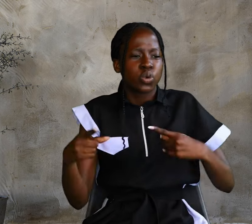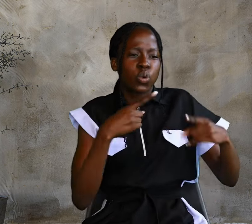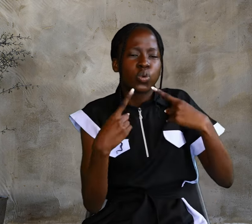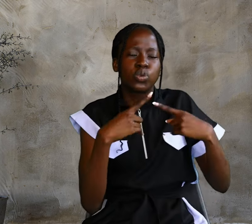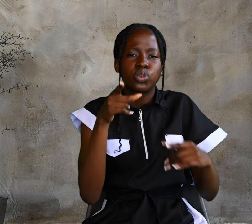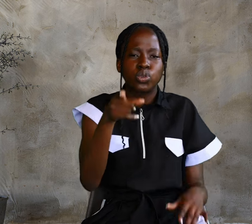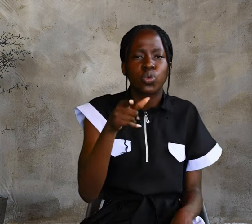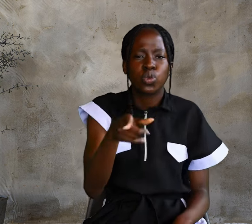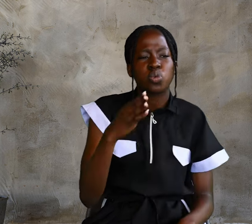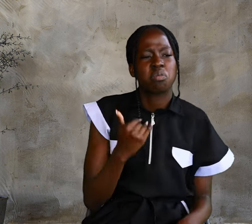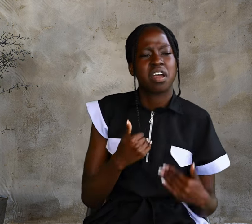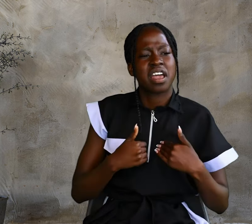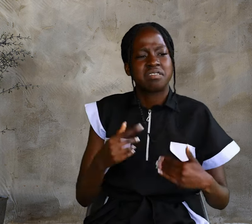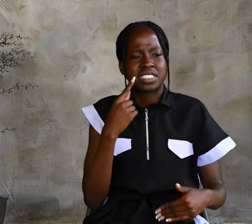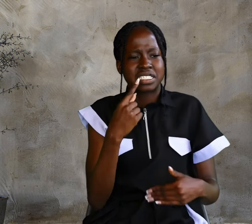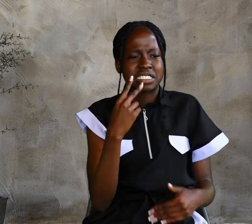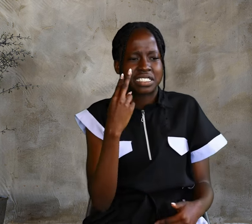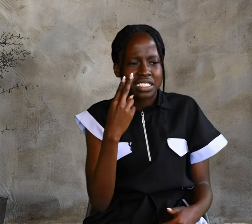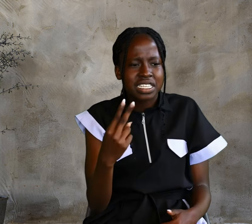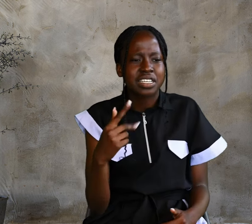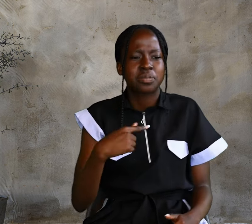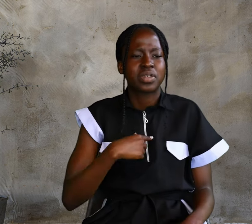seen me and still you do not believe.